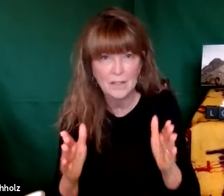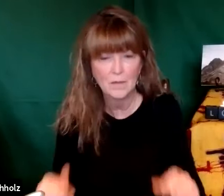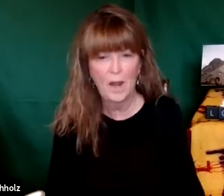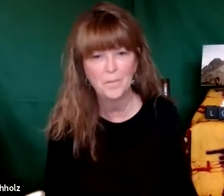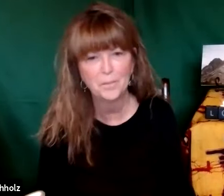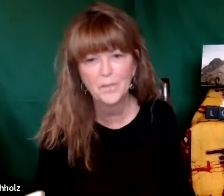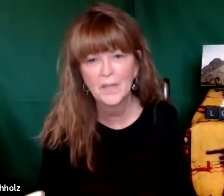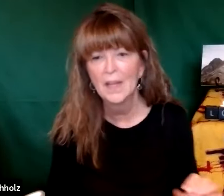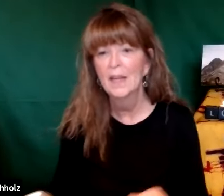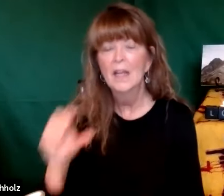i'm speaking of the prophet